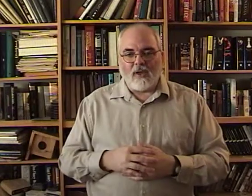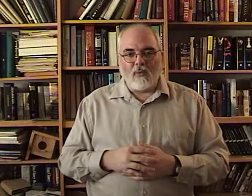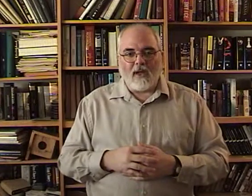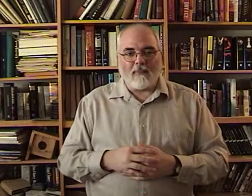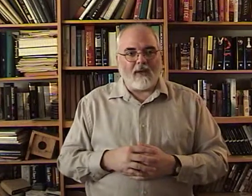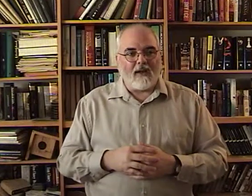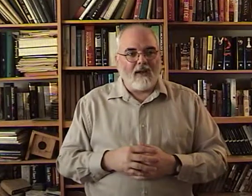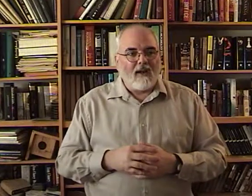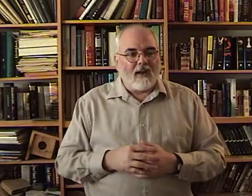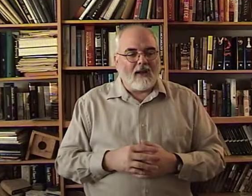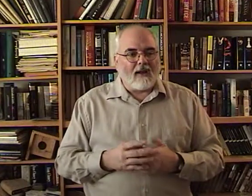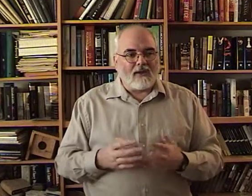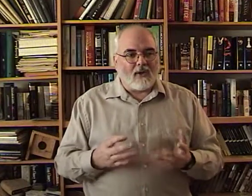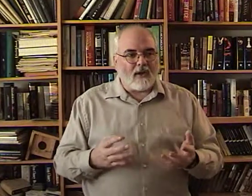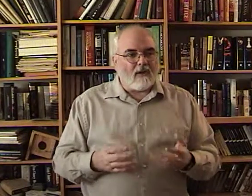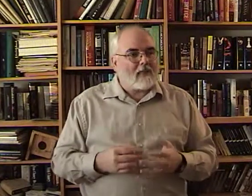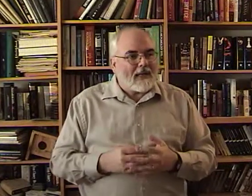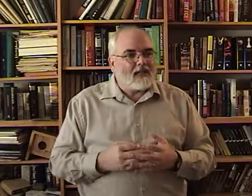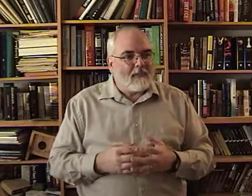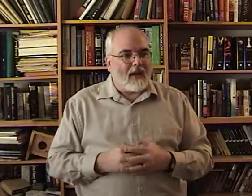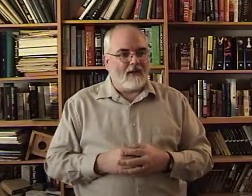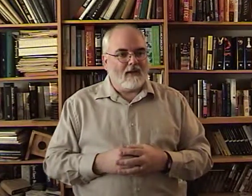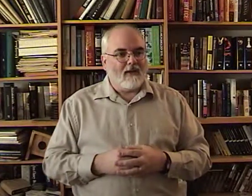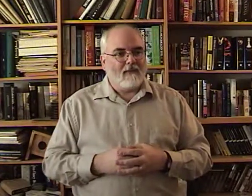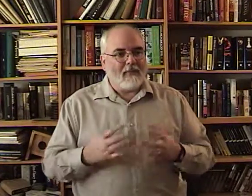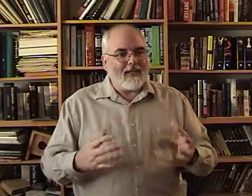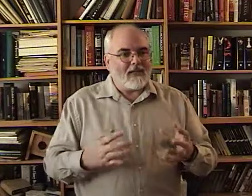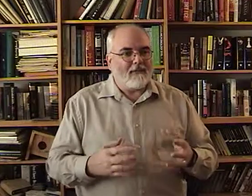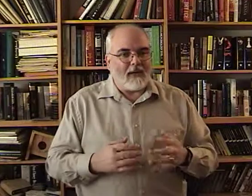he went up and he. He told the guy. Please but. Please but.